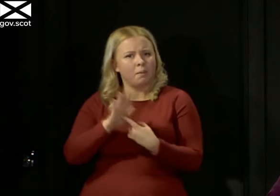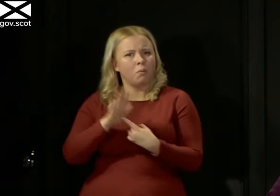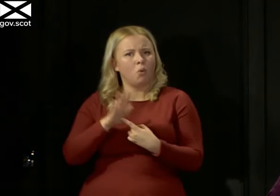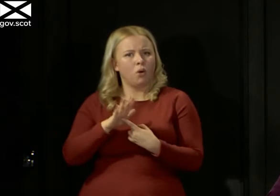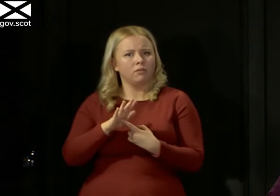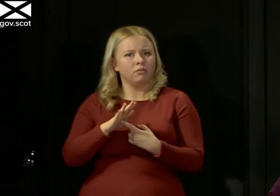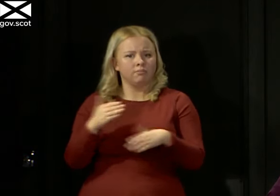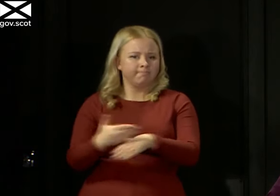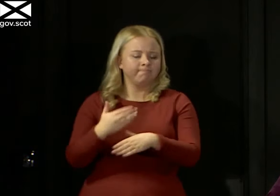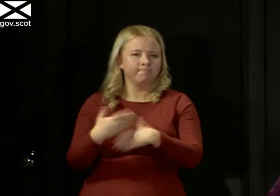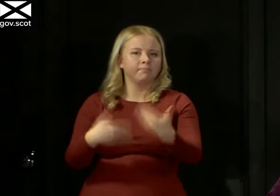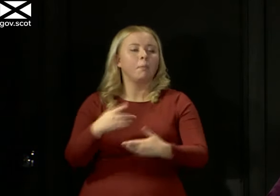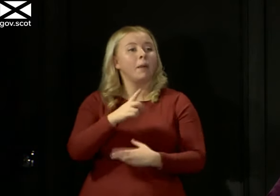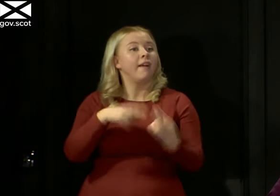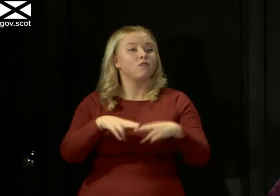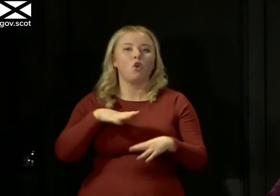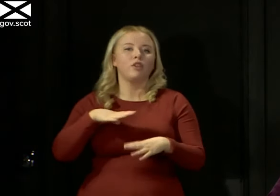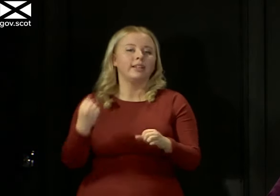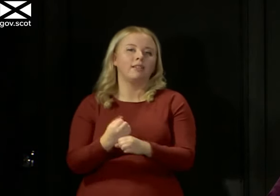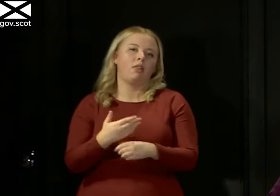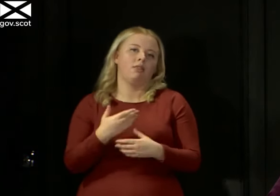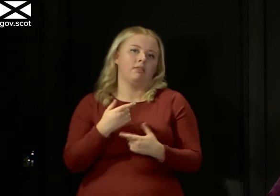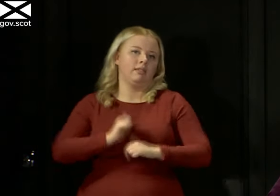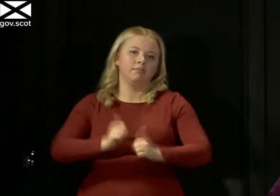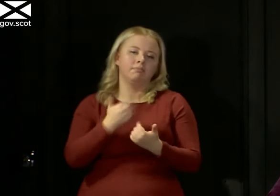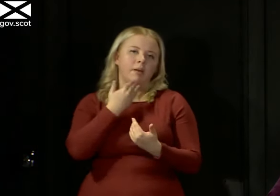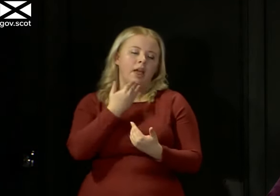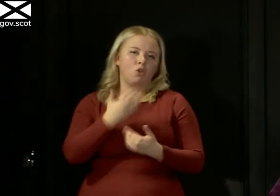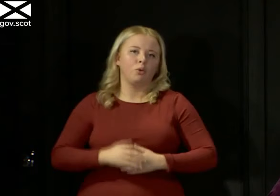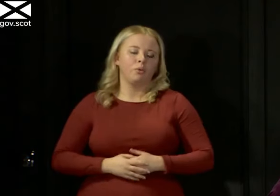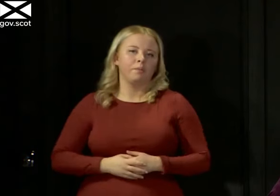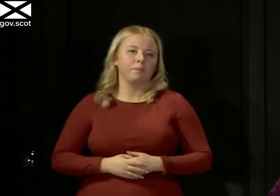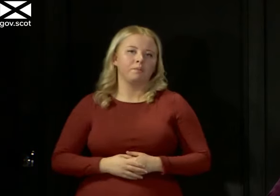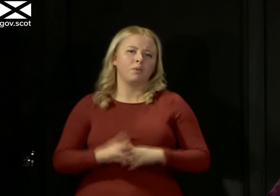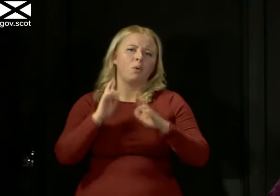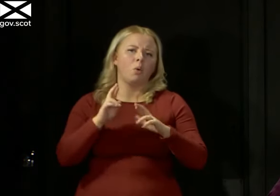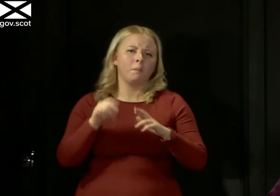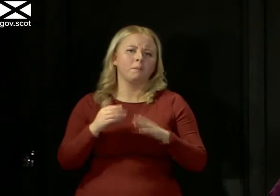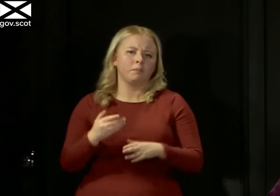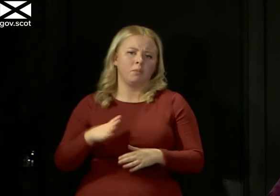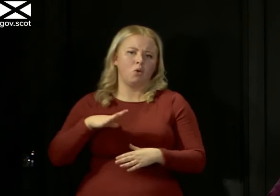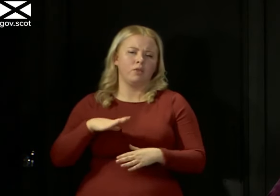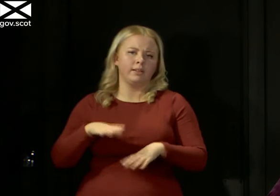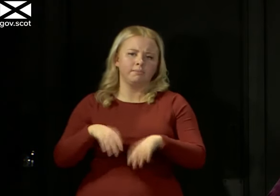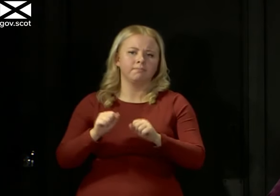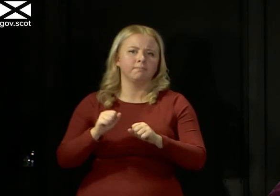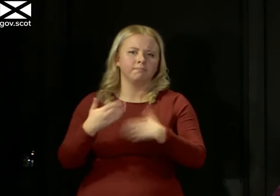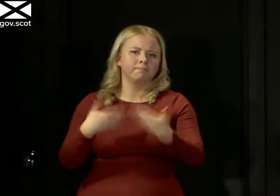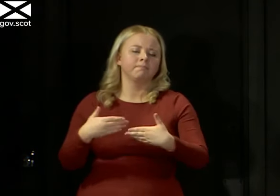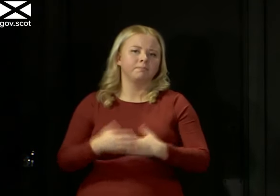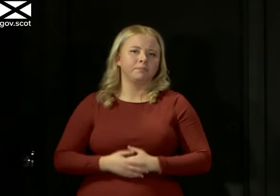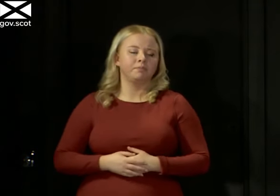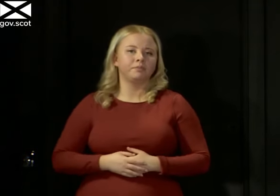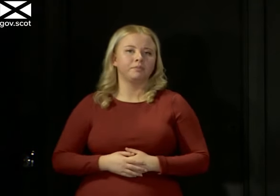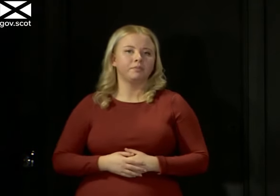get on top of that. But if you have already done that, then that's very helpful, and I would certainly hope that that has already been acted upon.